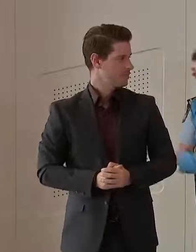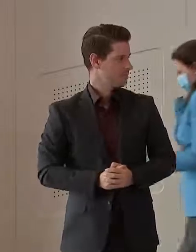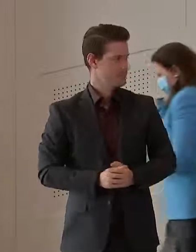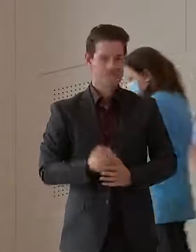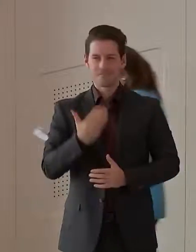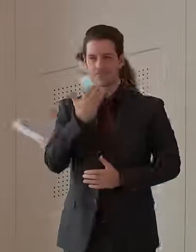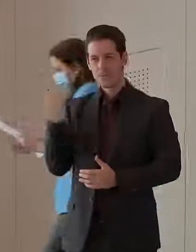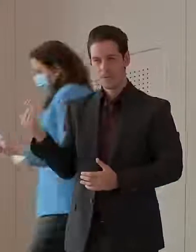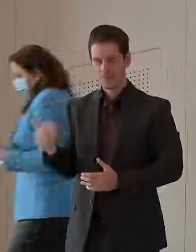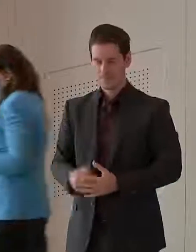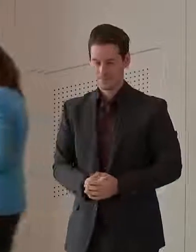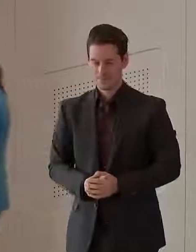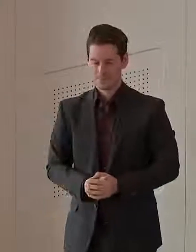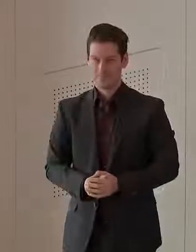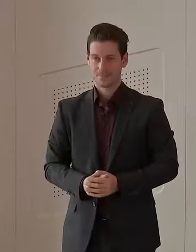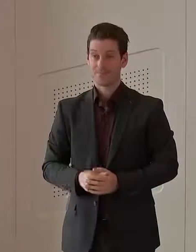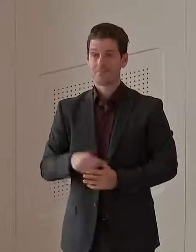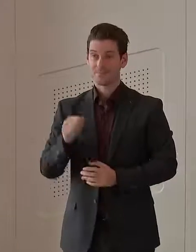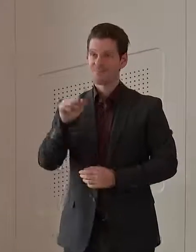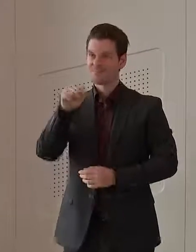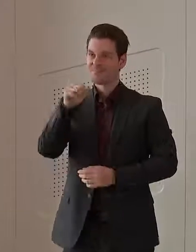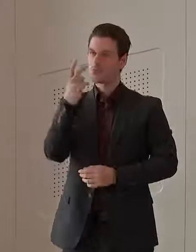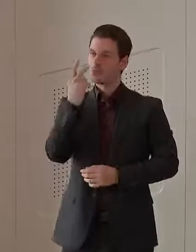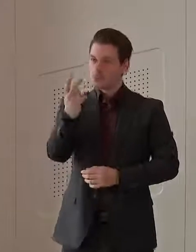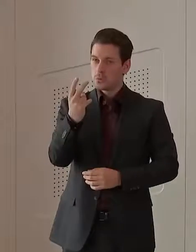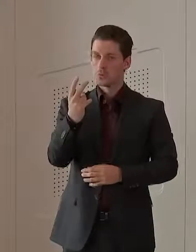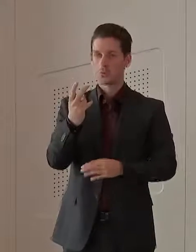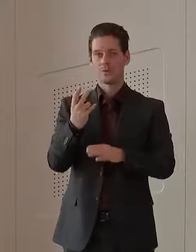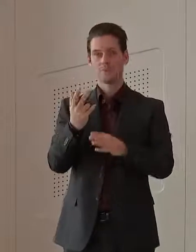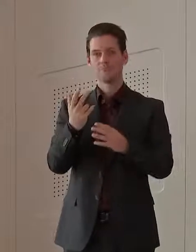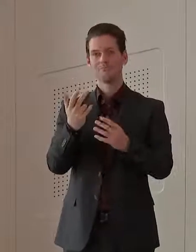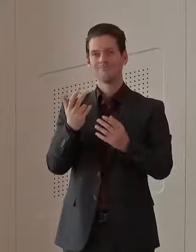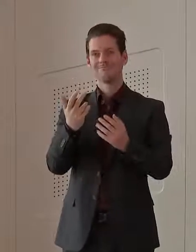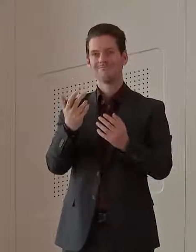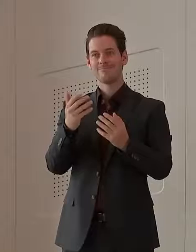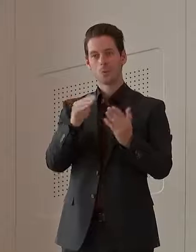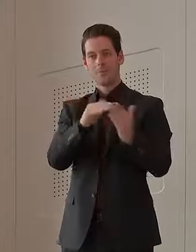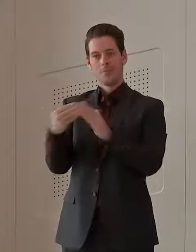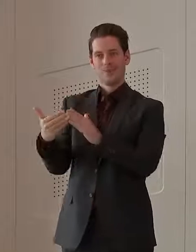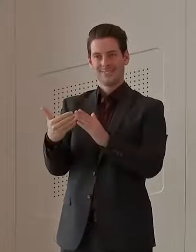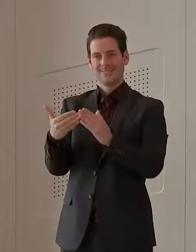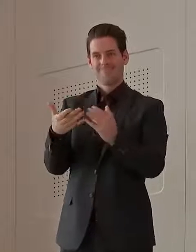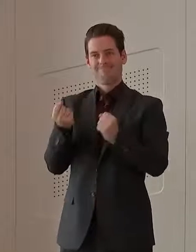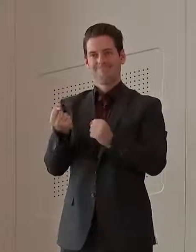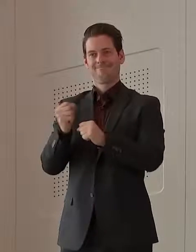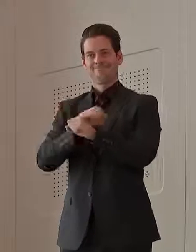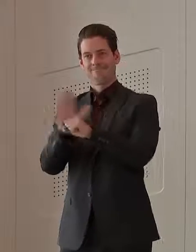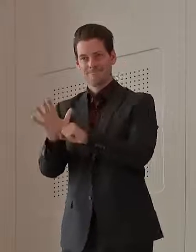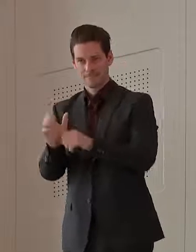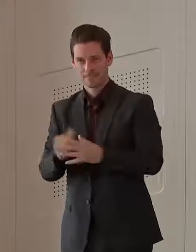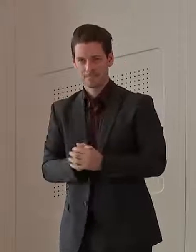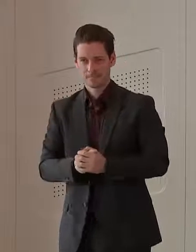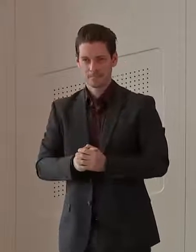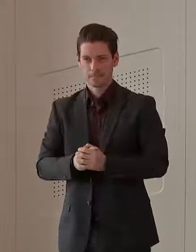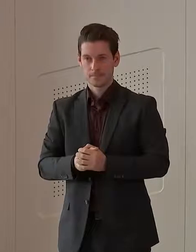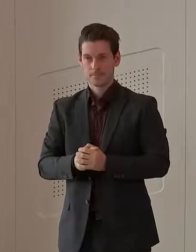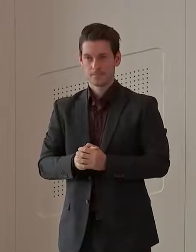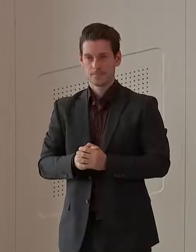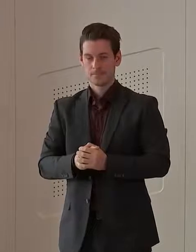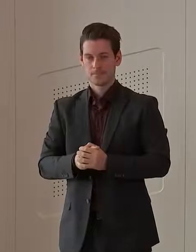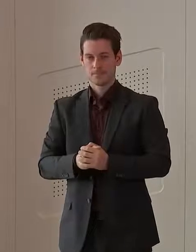Thank you, Premier. Yes. So two new cases acquired in the community. We were notified about